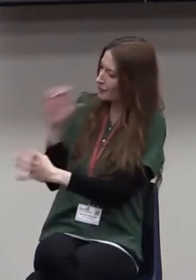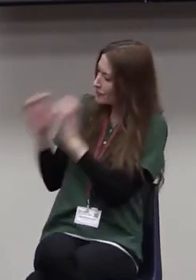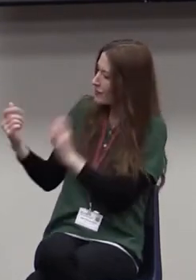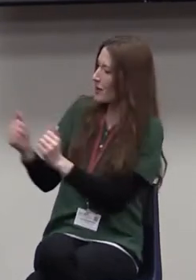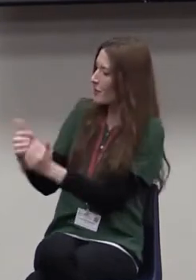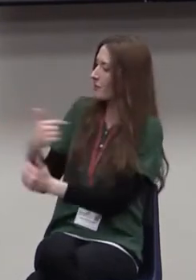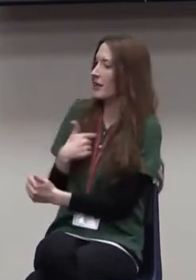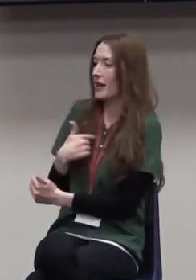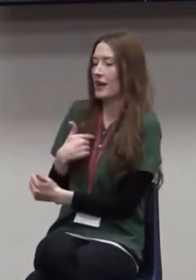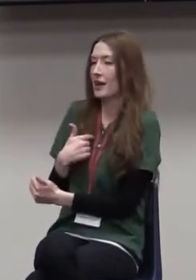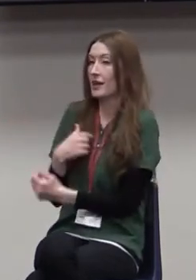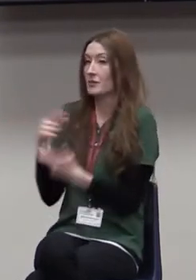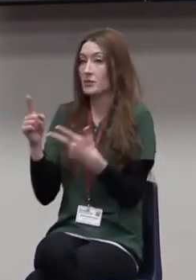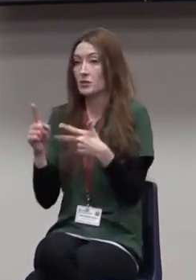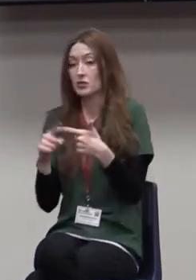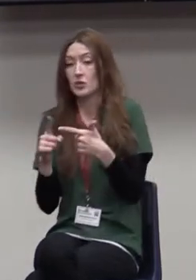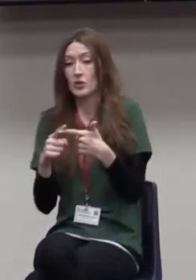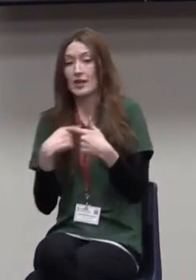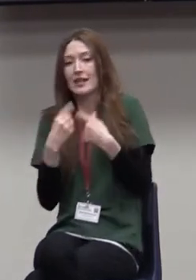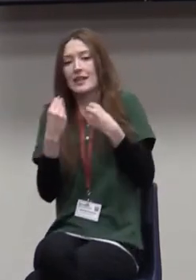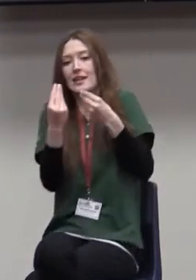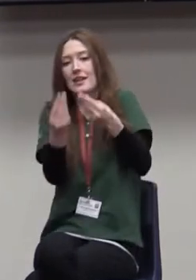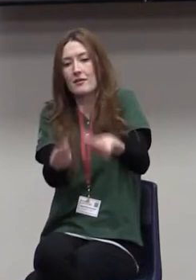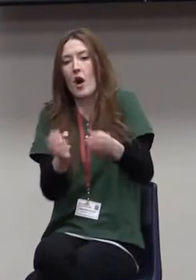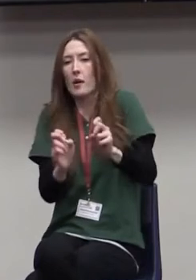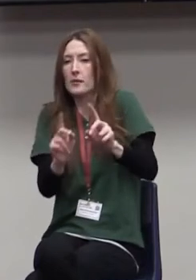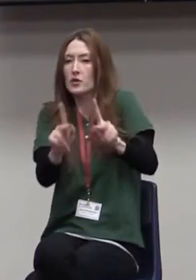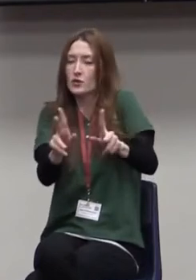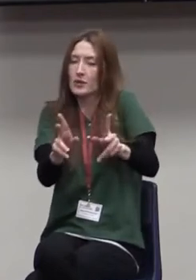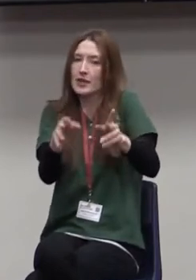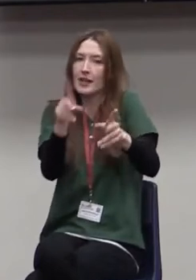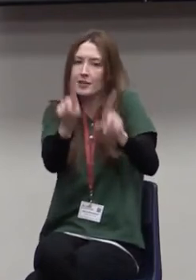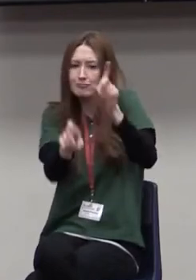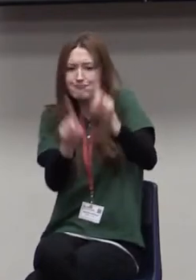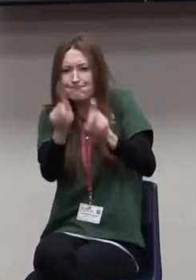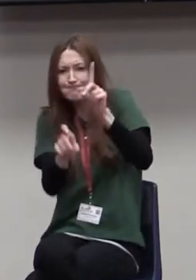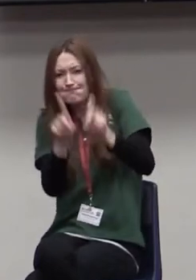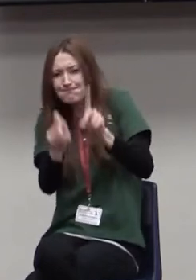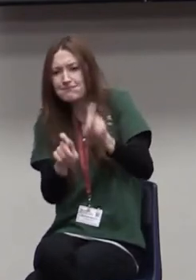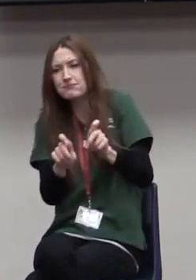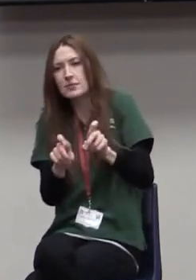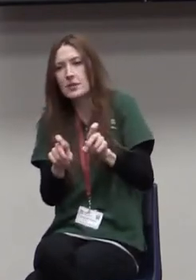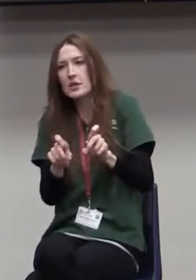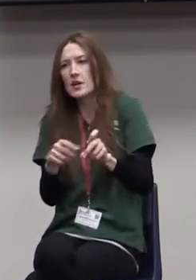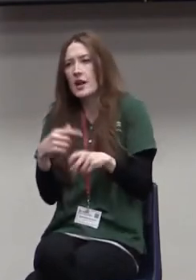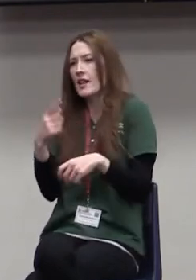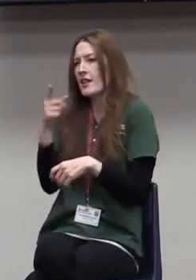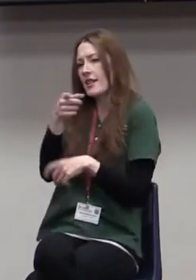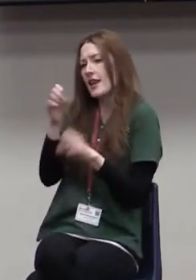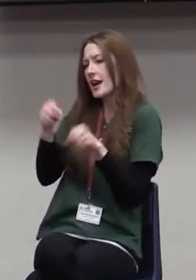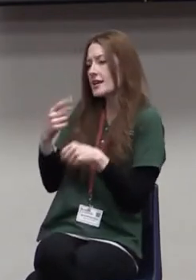give them an opportunity to ask questions. So they're going to be able to say, why did you make that decision?